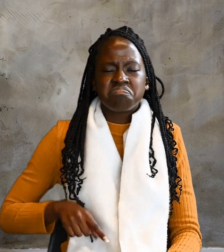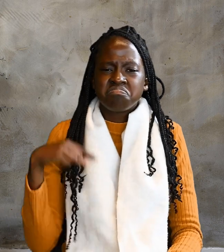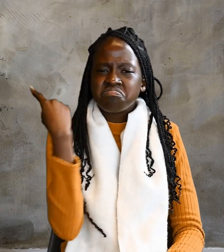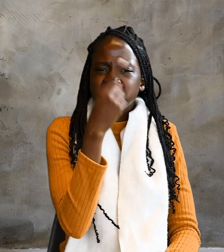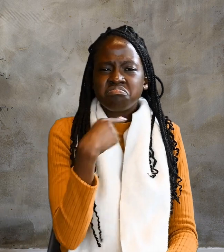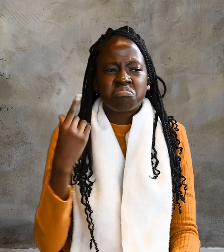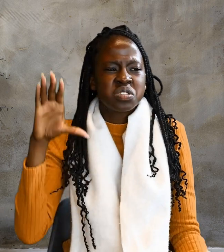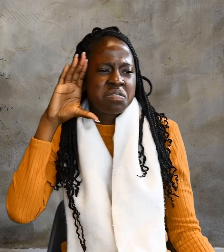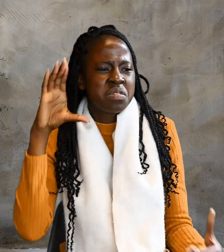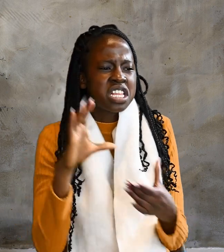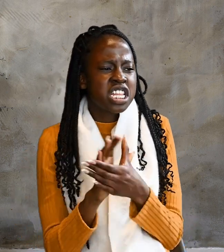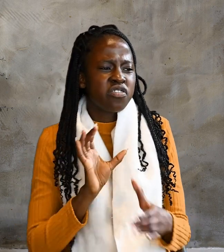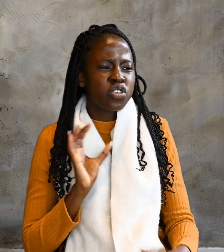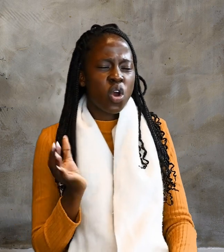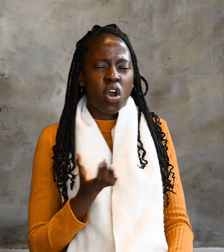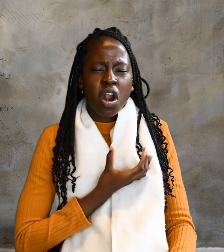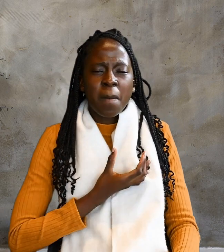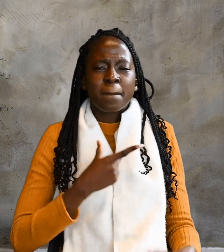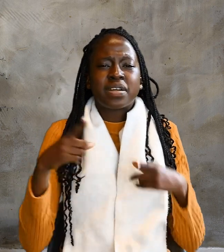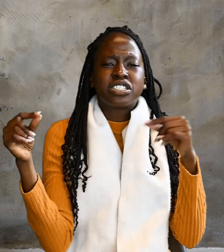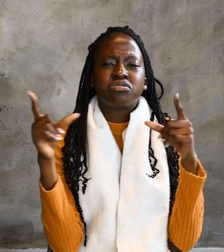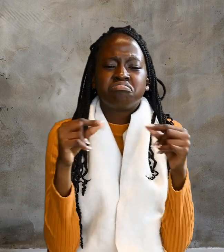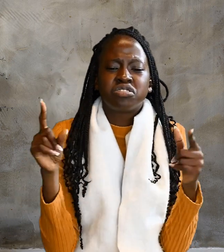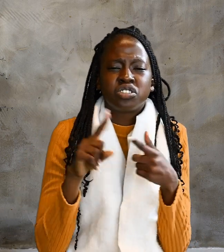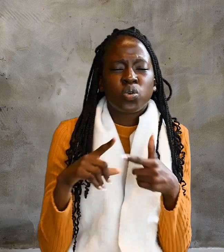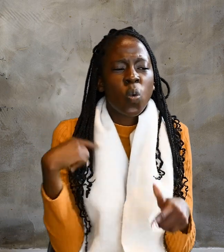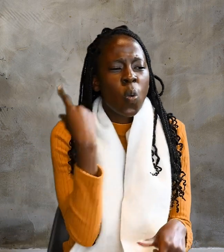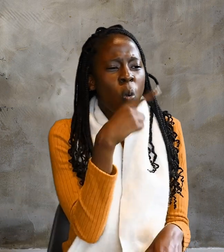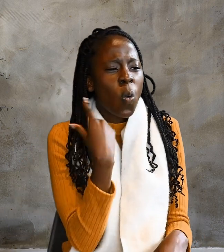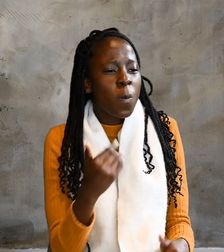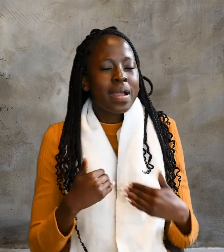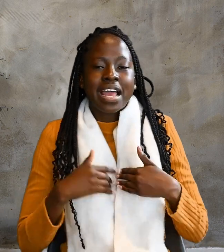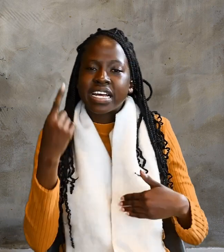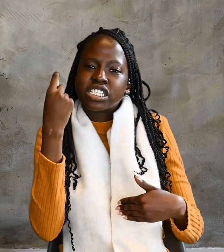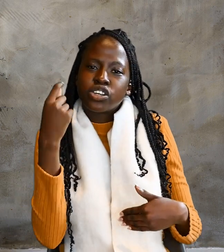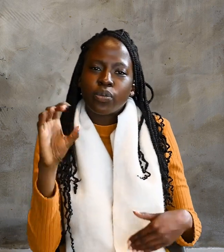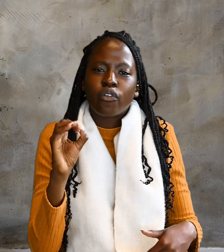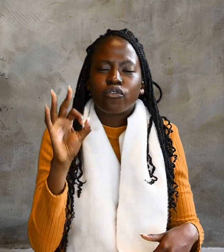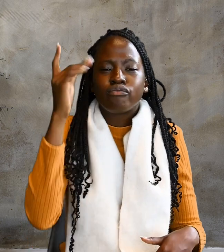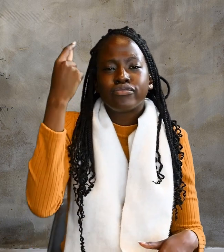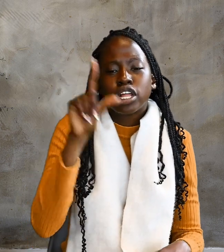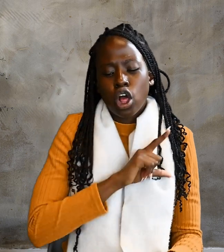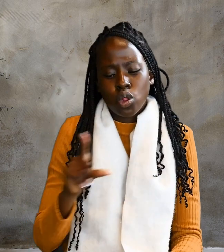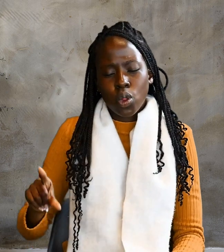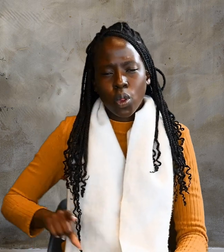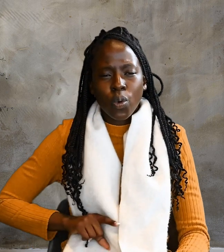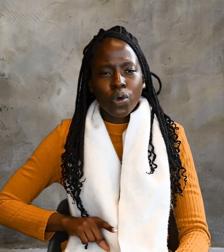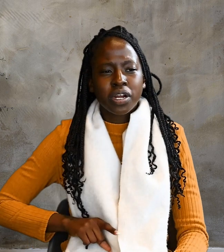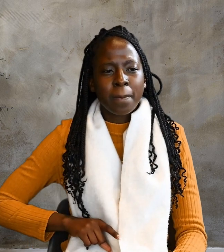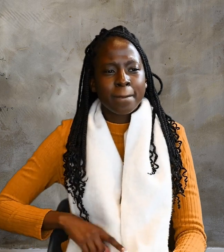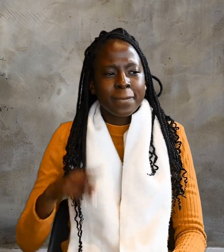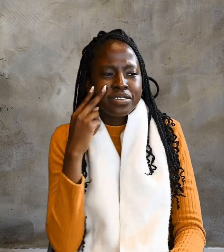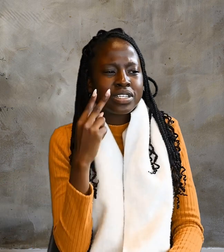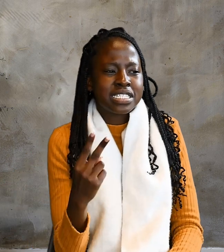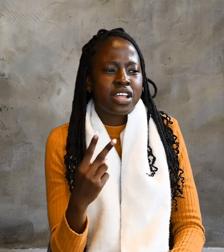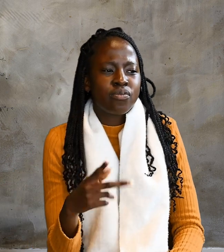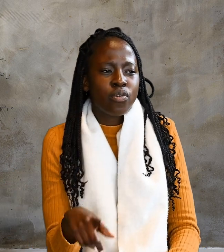believed our message, and to whom has the arm of the Lord been revealed? For this reason,